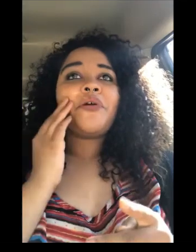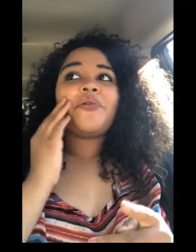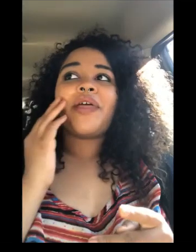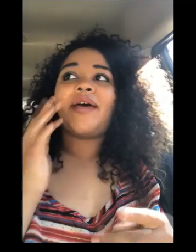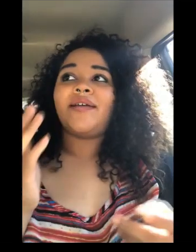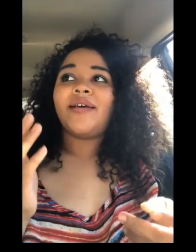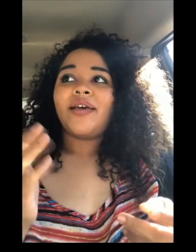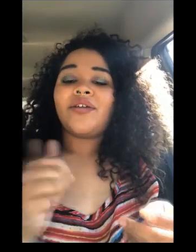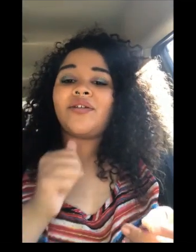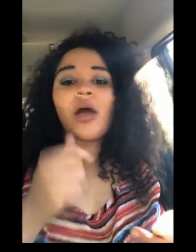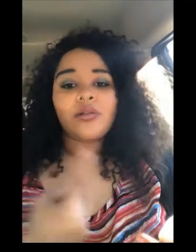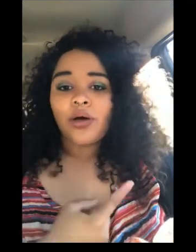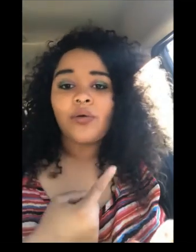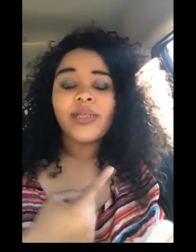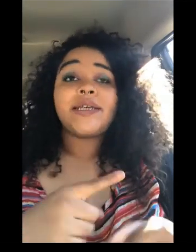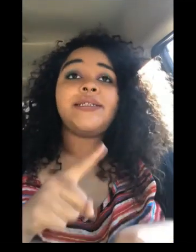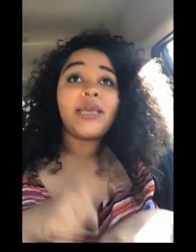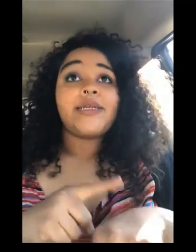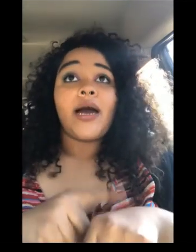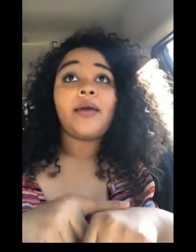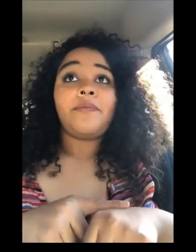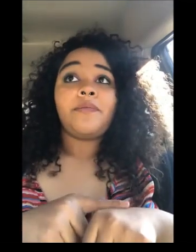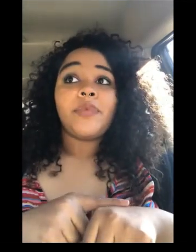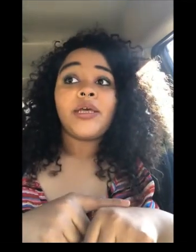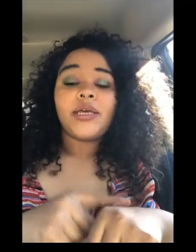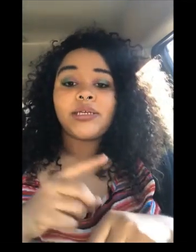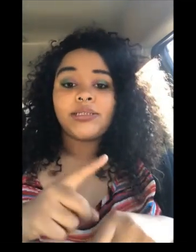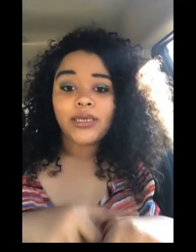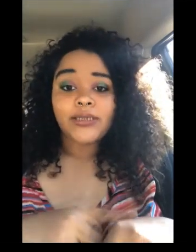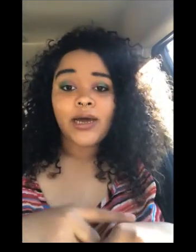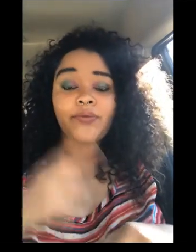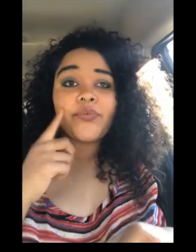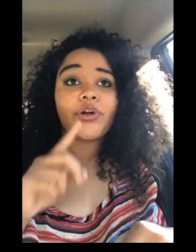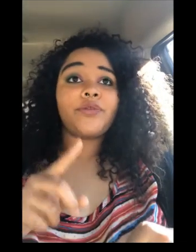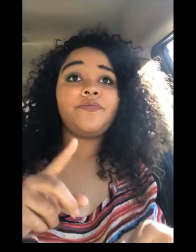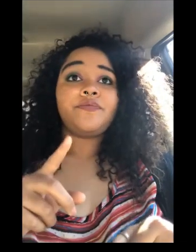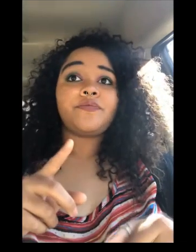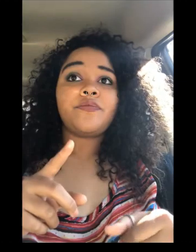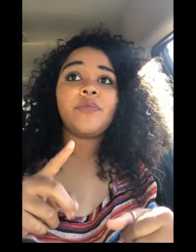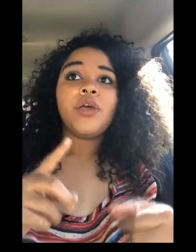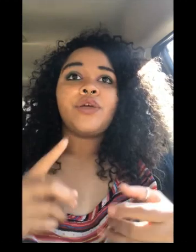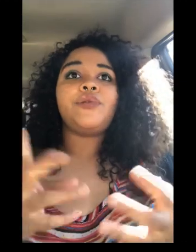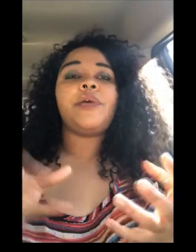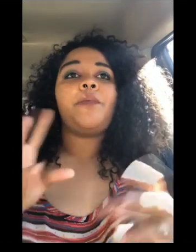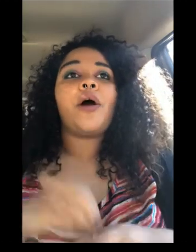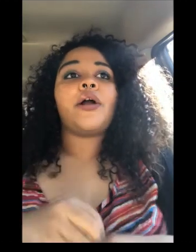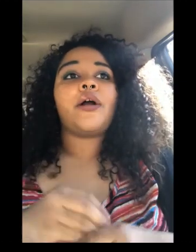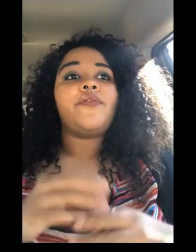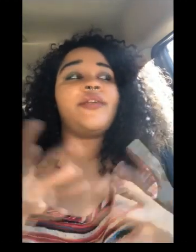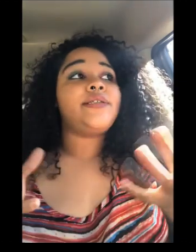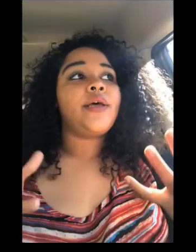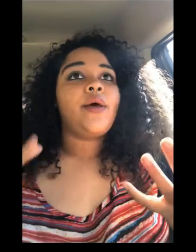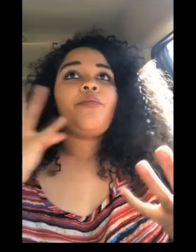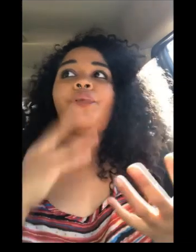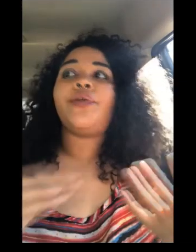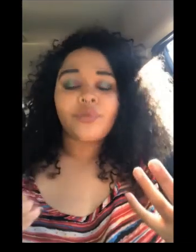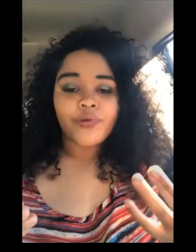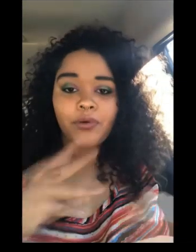know that you're not alone it's going to take time it's going to take time for you to be a part of this beautiful